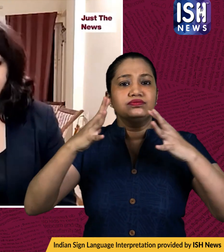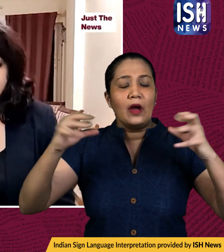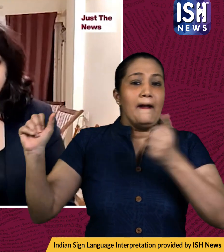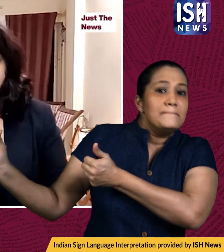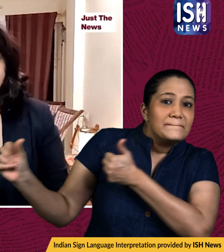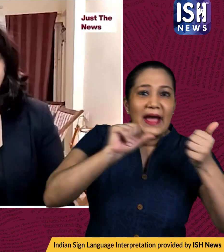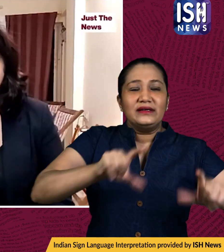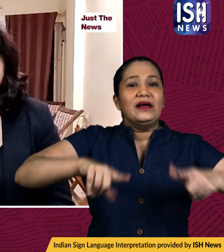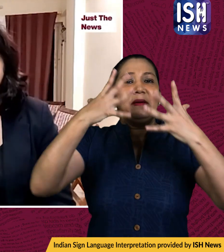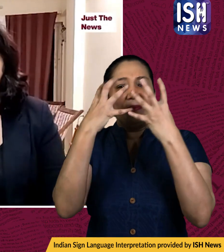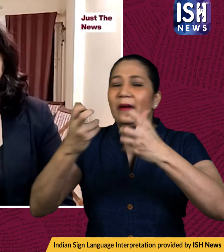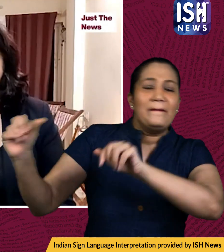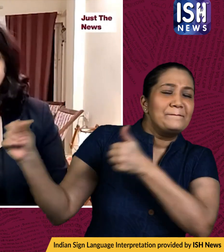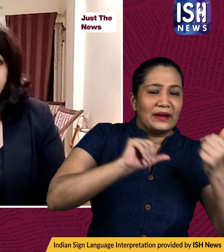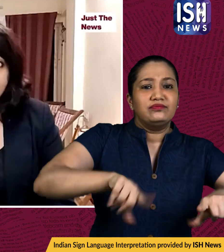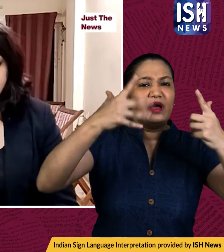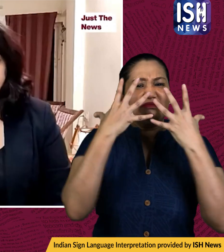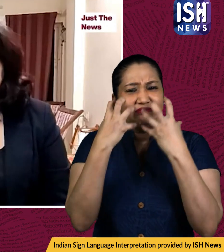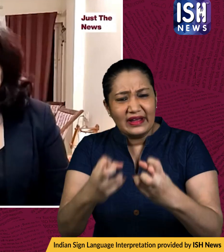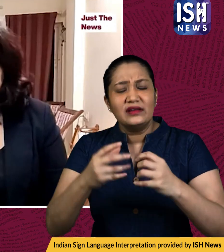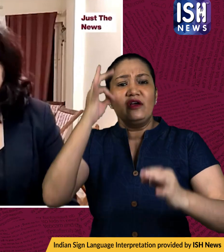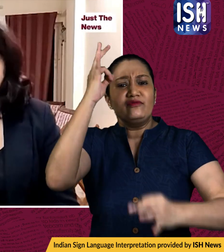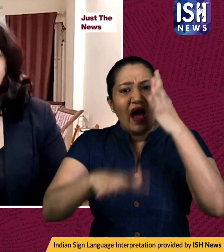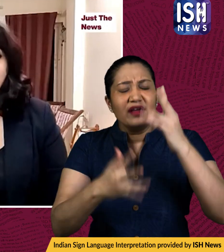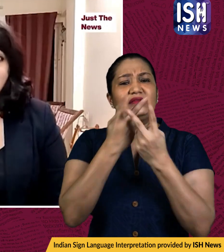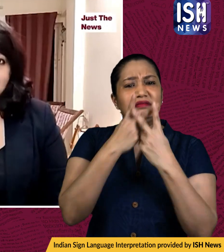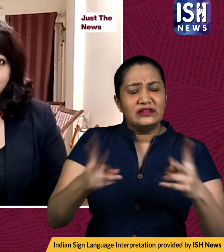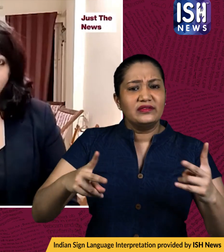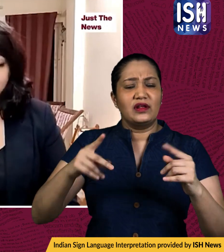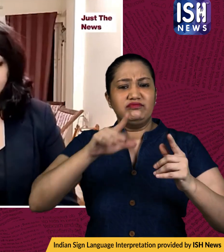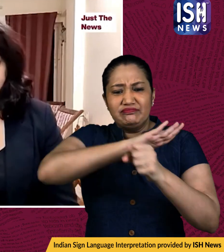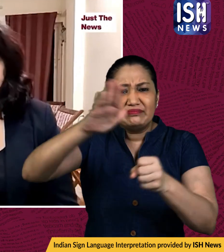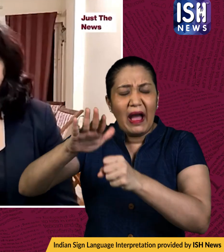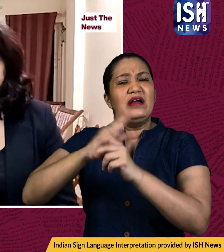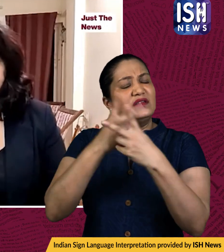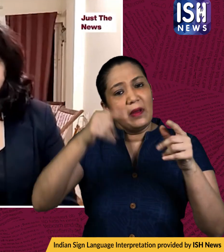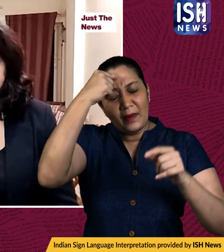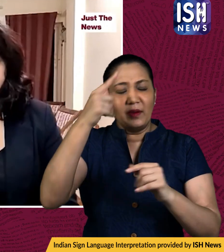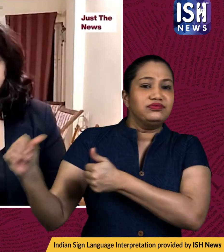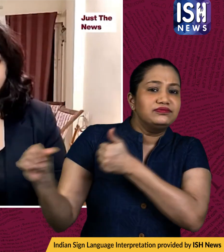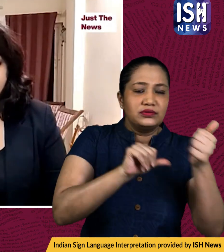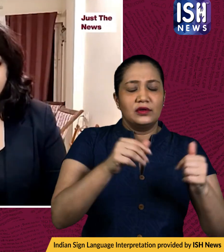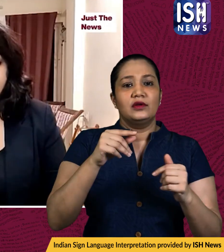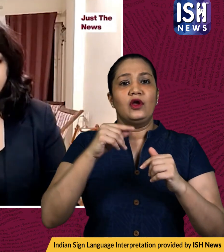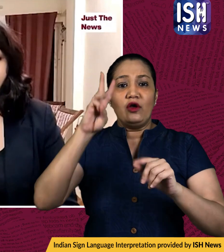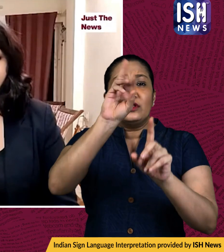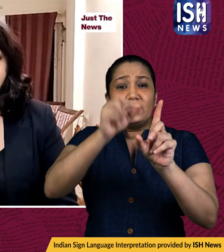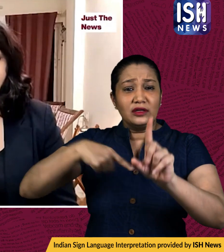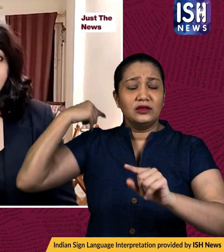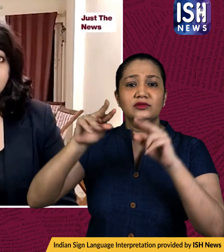bounce back from damage caused by droughts fires and deforestation now the findings based on three decades of satellite